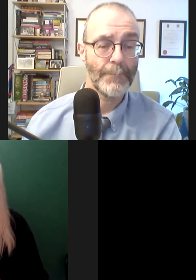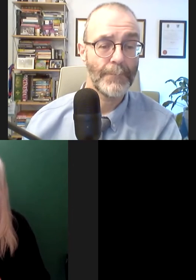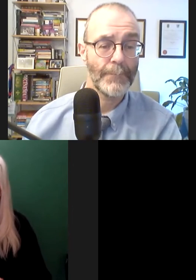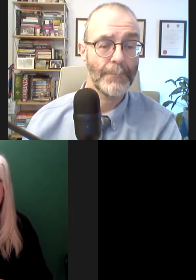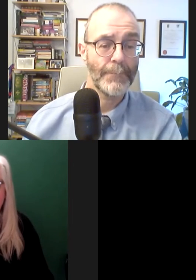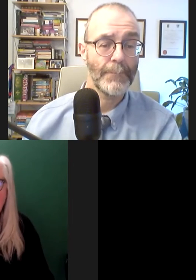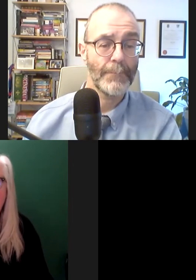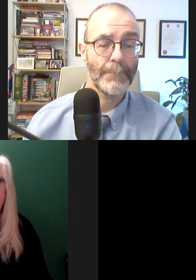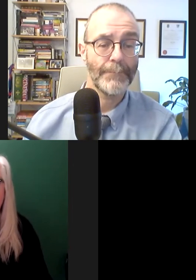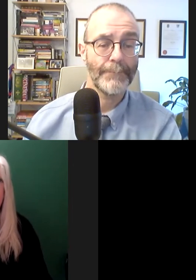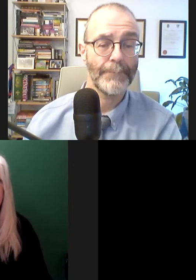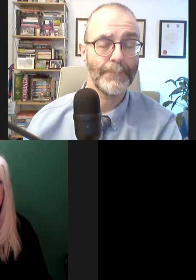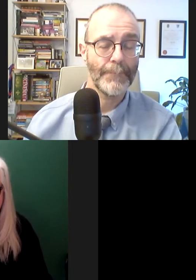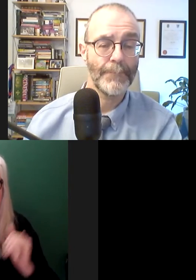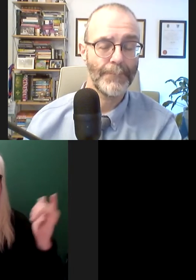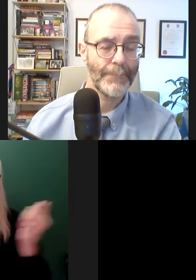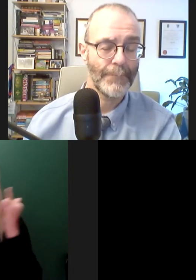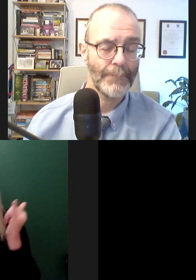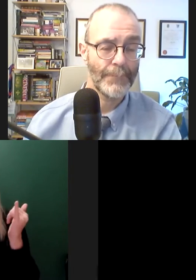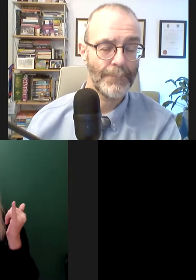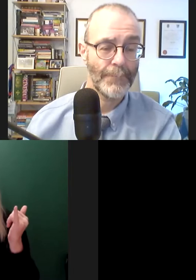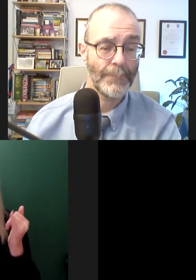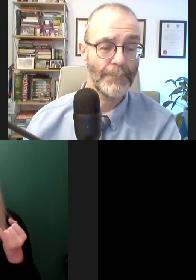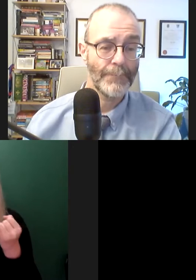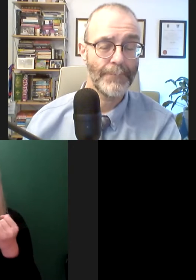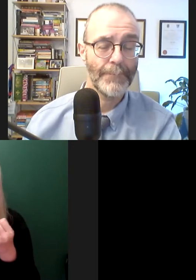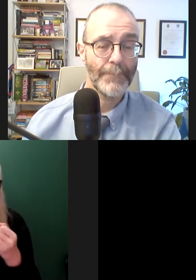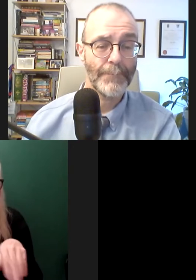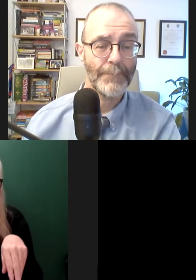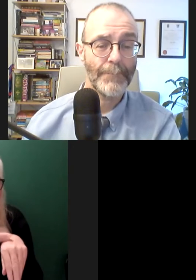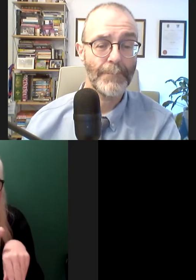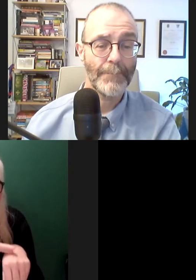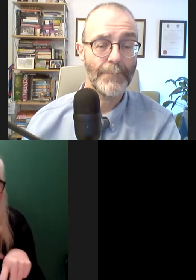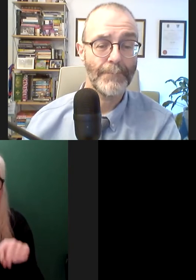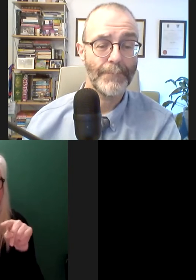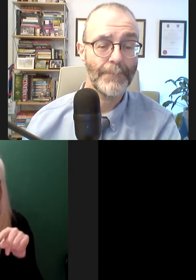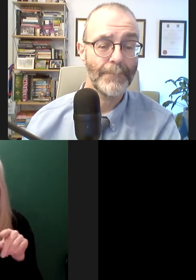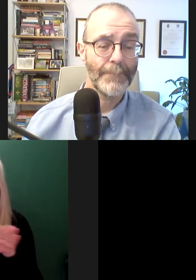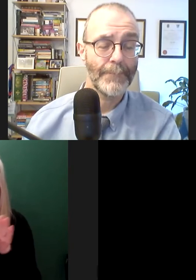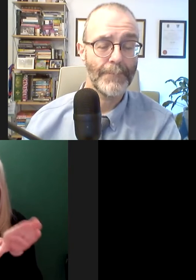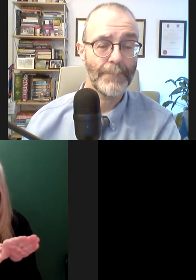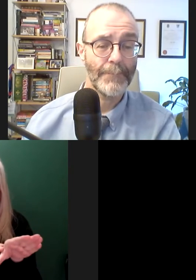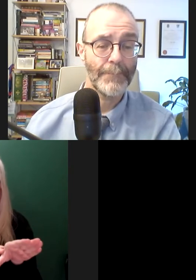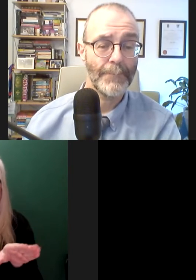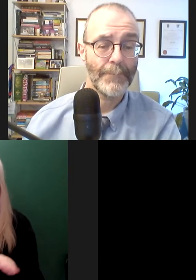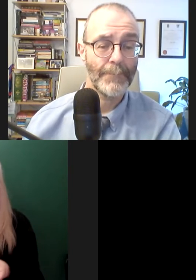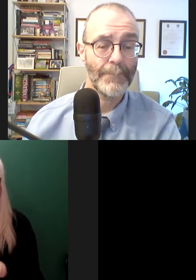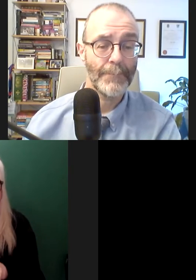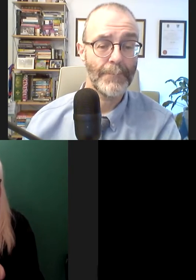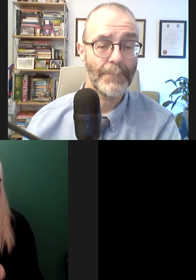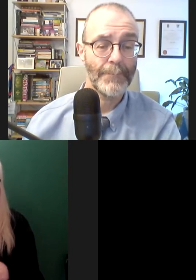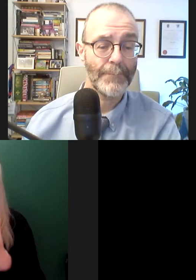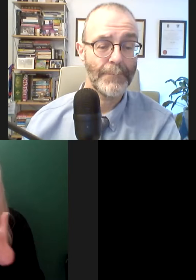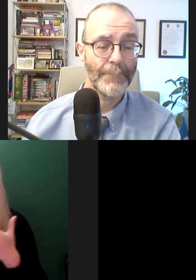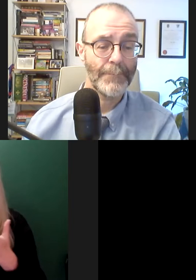the IIEA are celebrating it, and who better to celebrate it with than a person from the independent